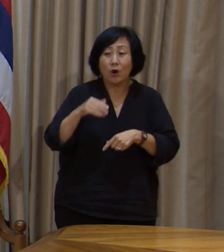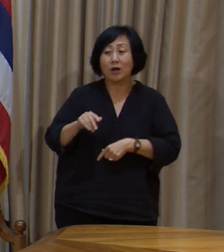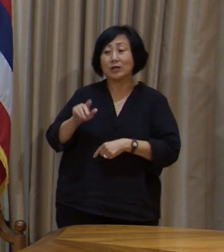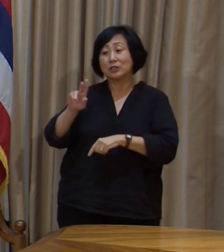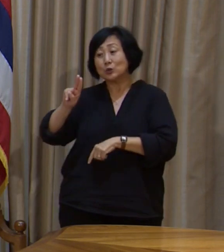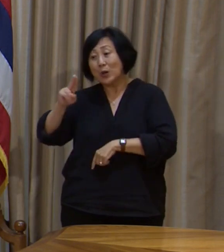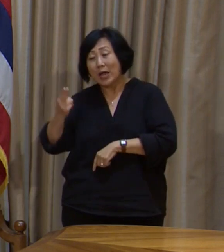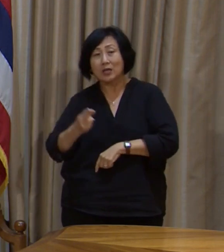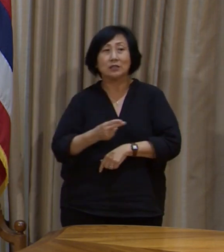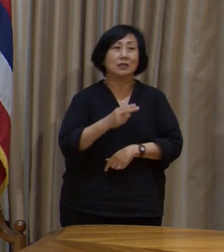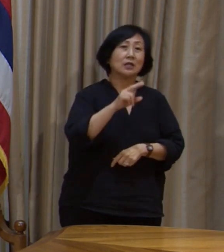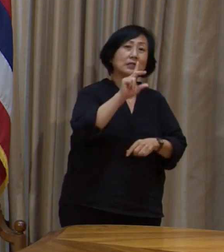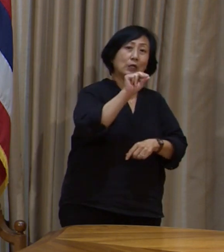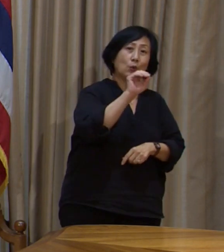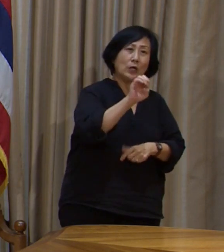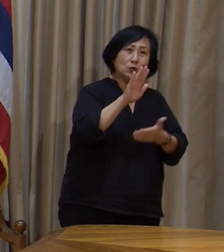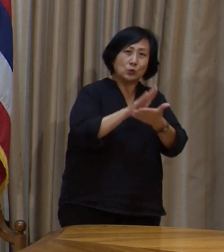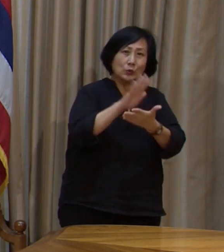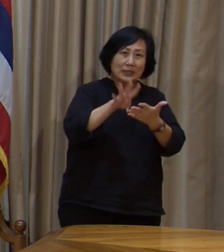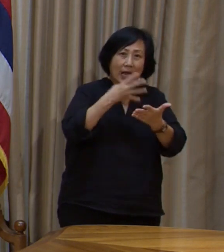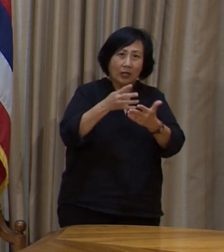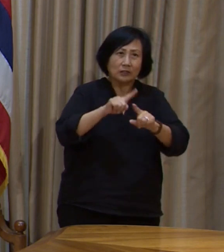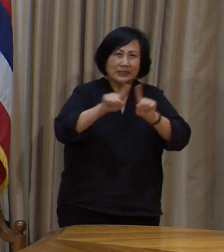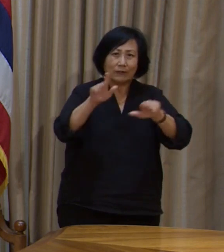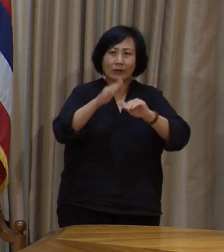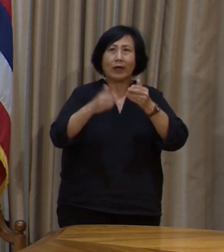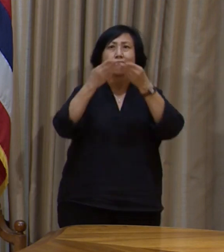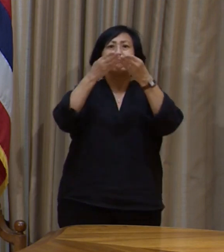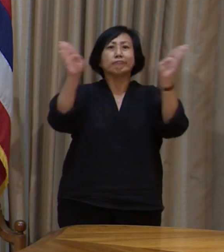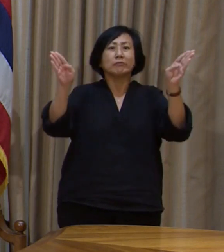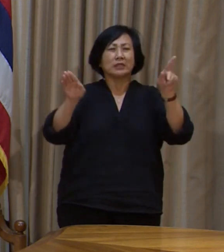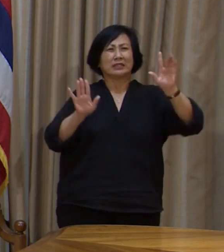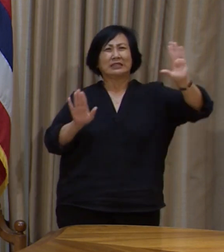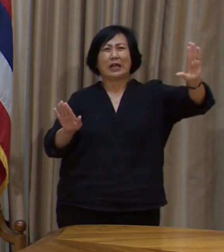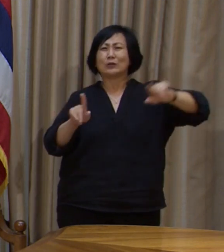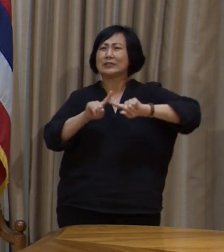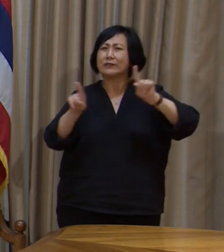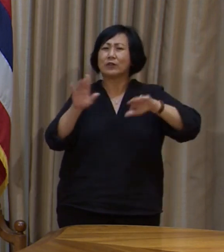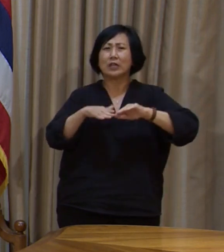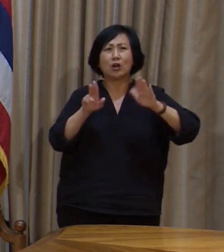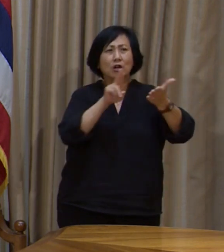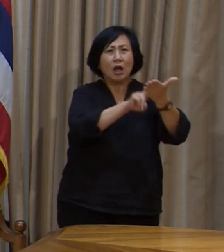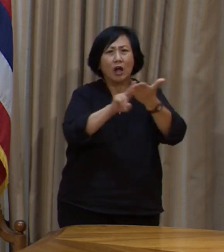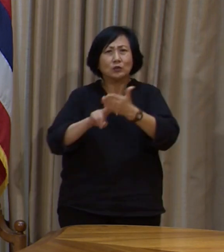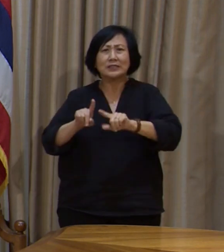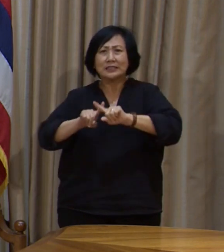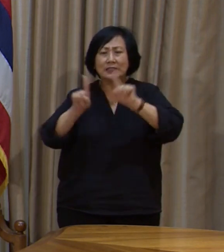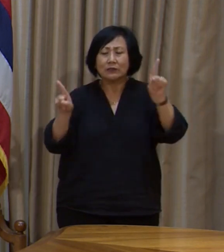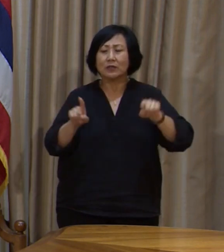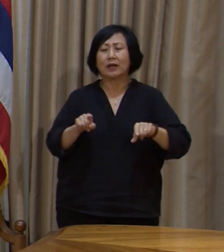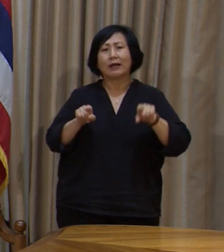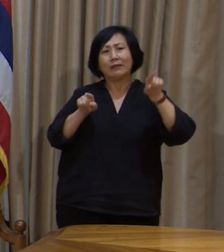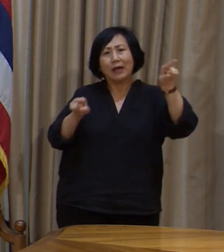academic year and how that plays into their contracts, it might be